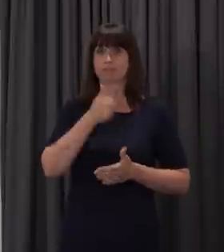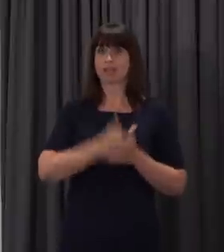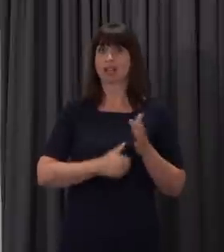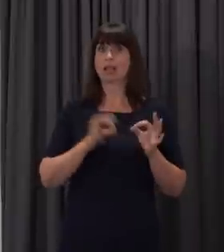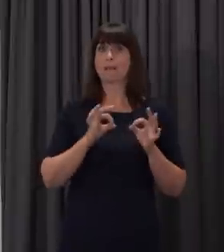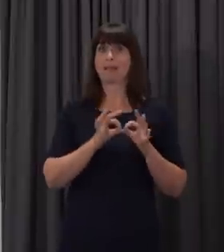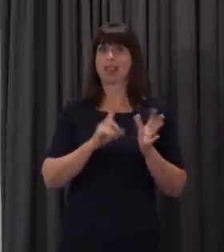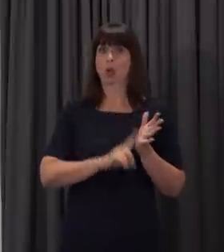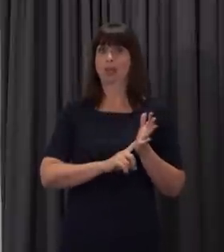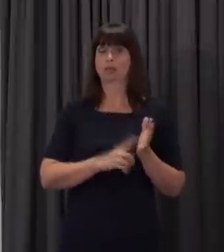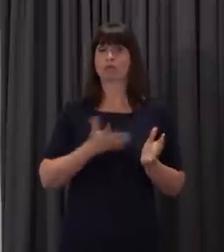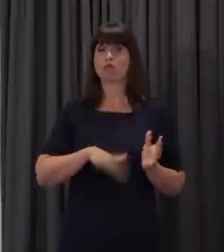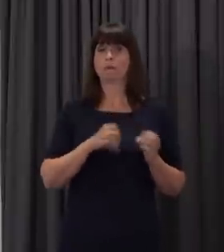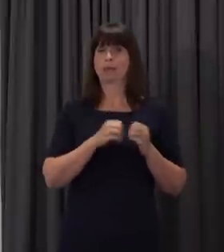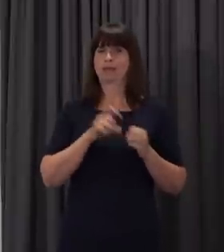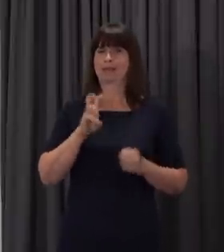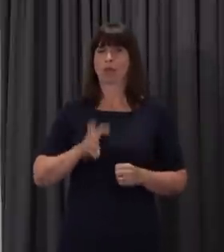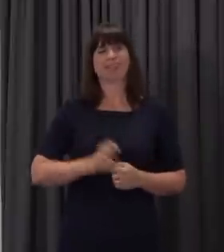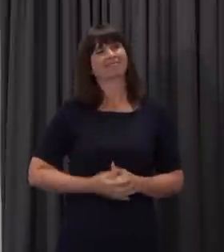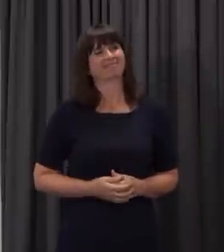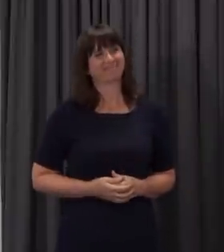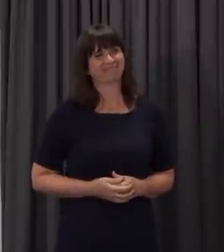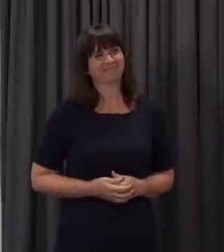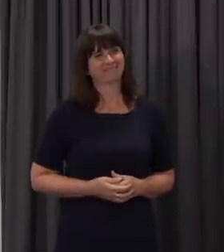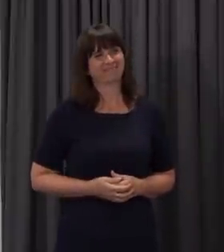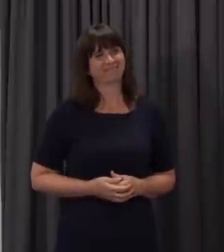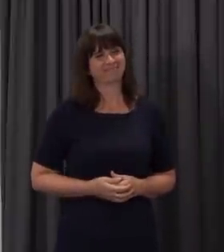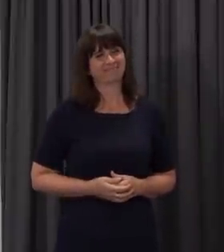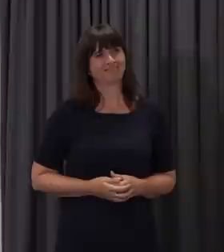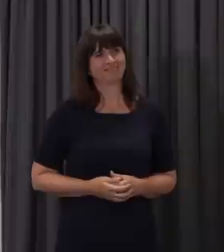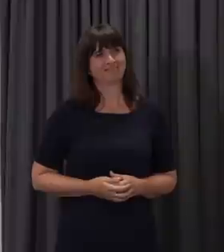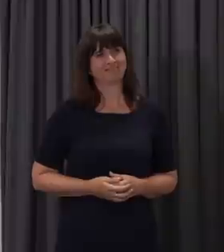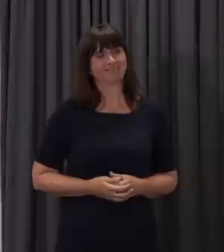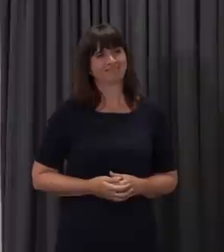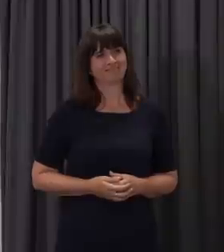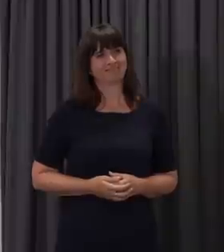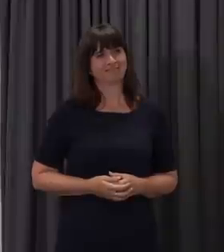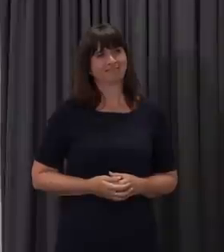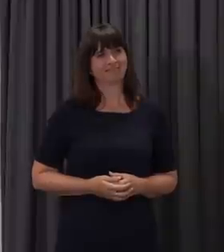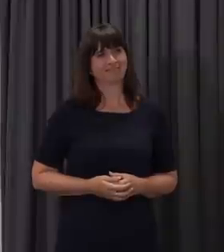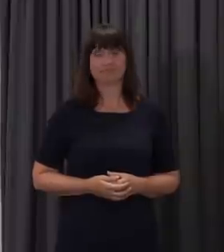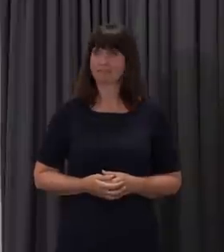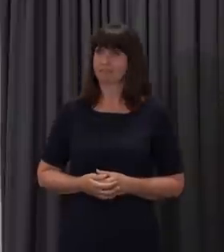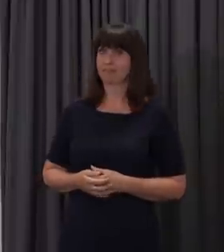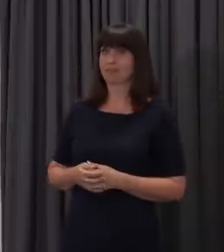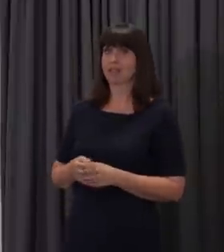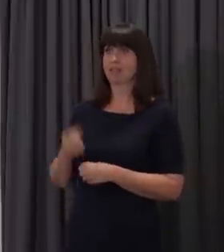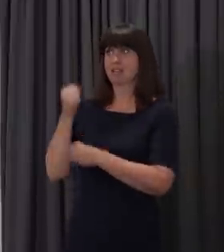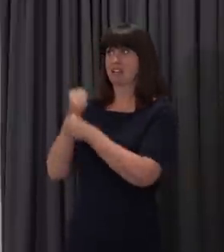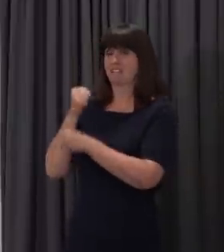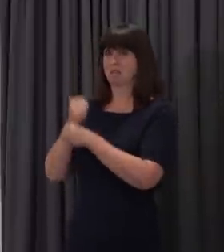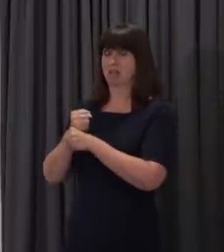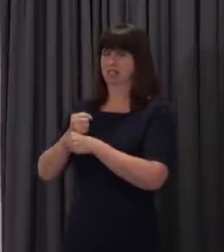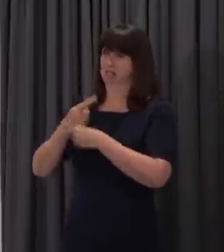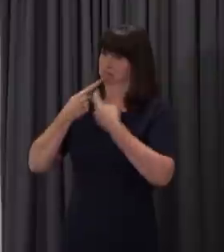Beth-Anne Lewis at BBC Wales. Good afternoon, Beth-Anne. Good afternoon. The government has repeatedly said